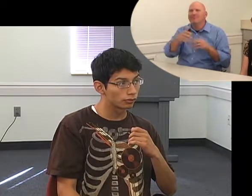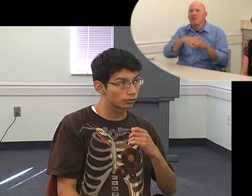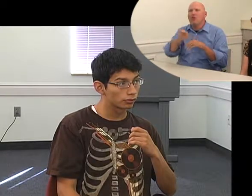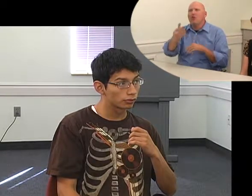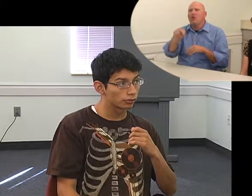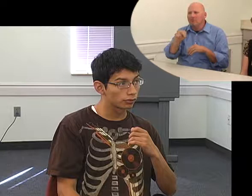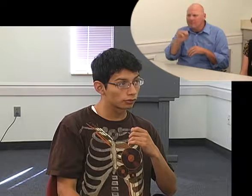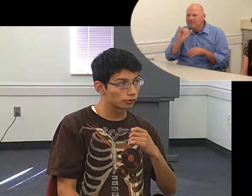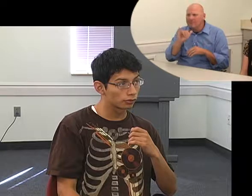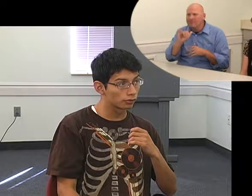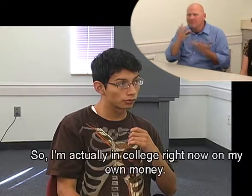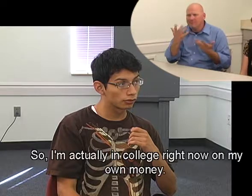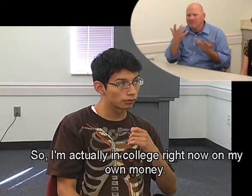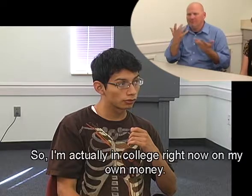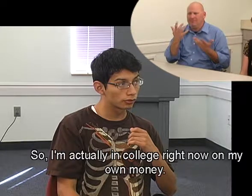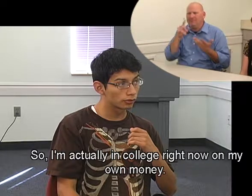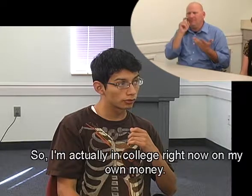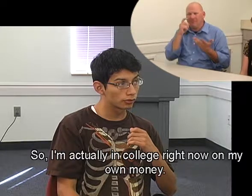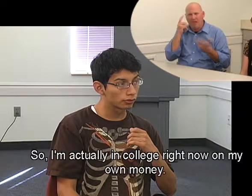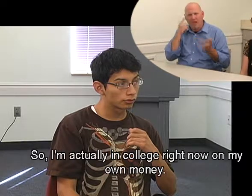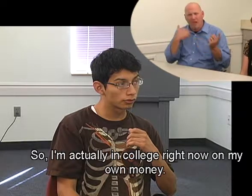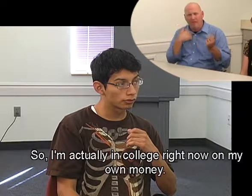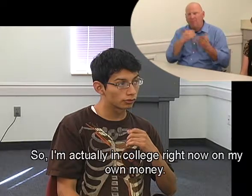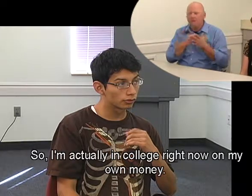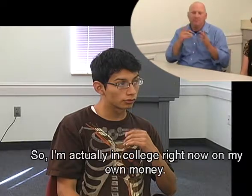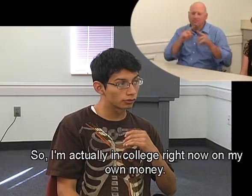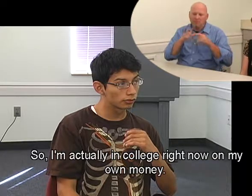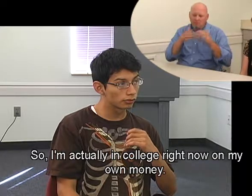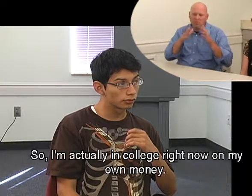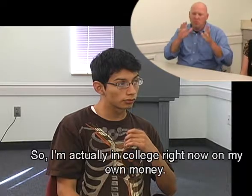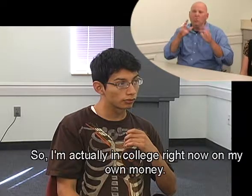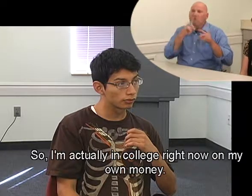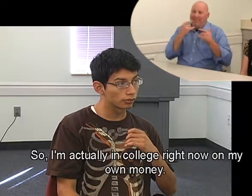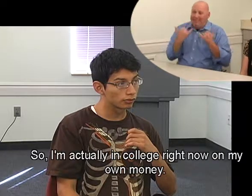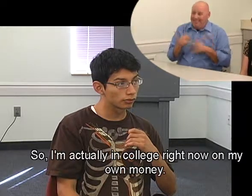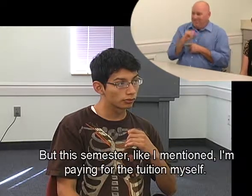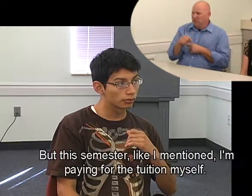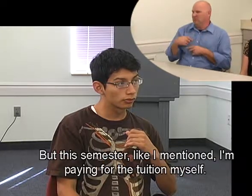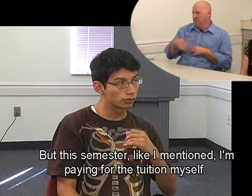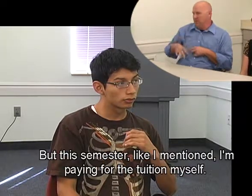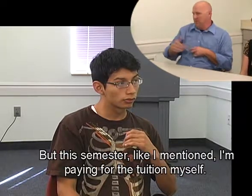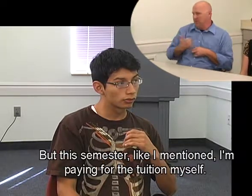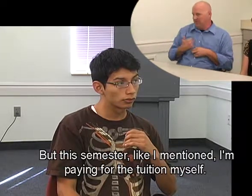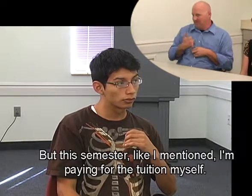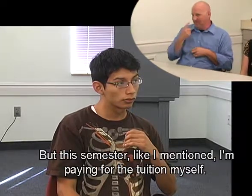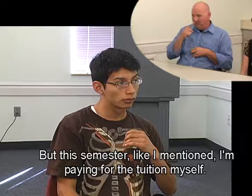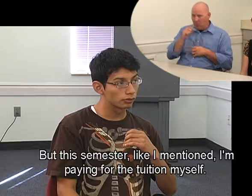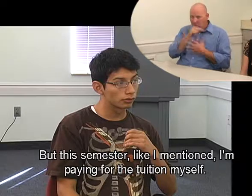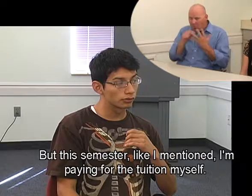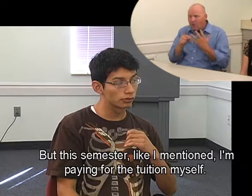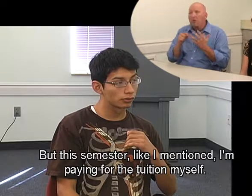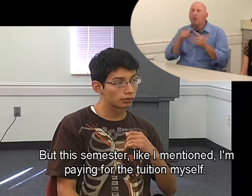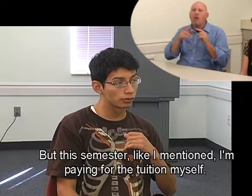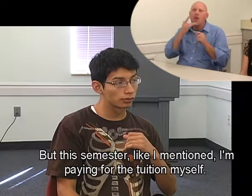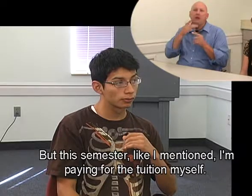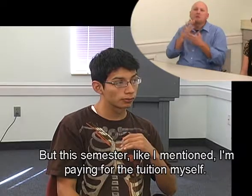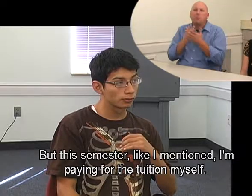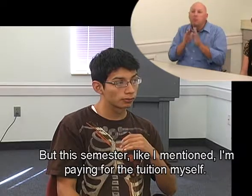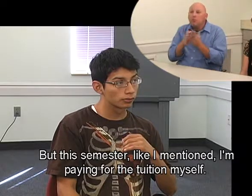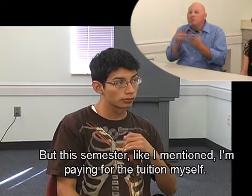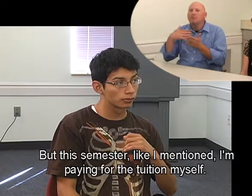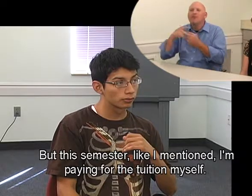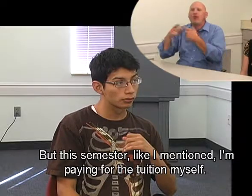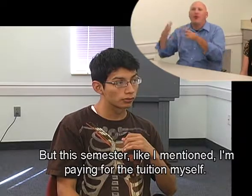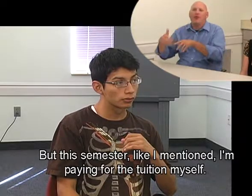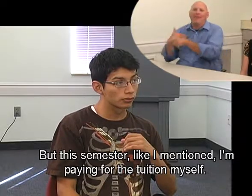It says they weren't able to help me, so I'm actually in college right now on my own money. But this semester, like I mentioned, I'm paying